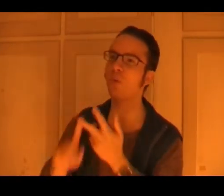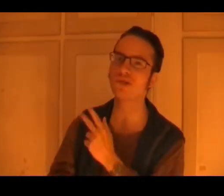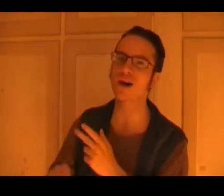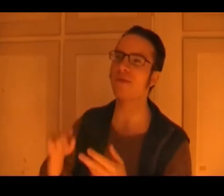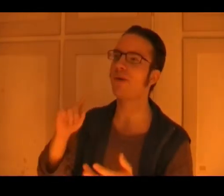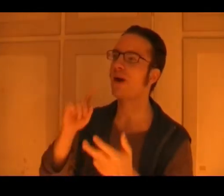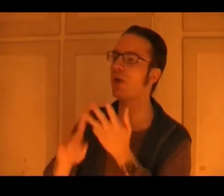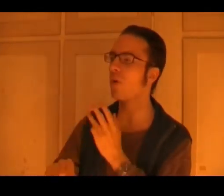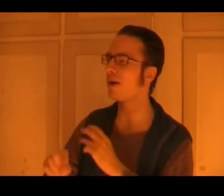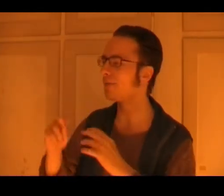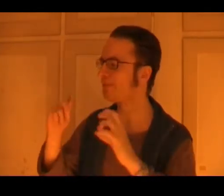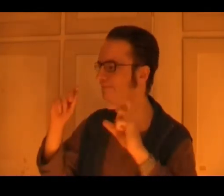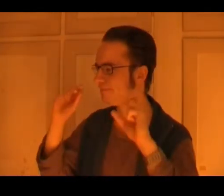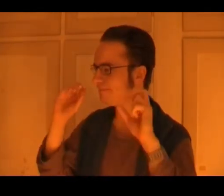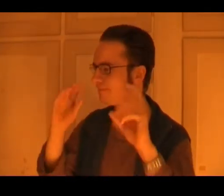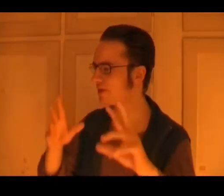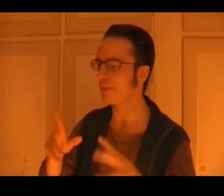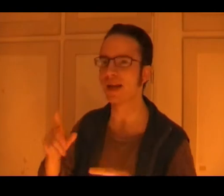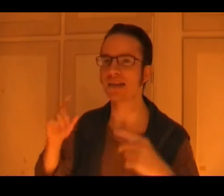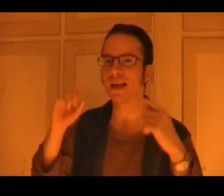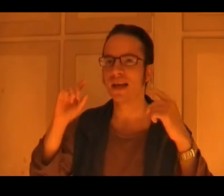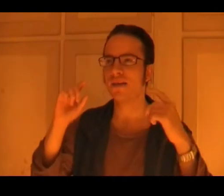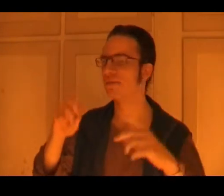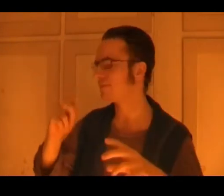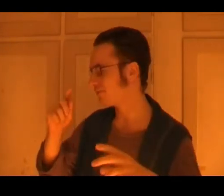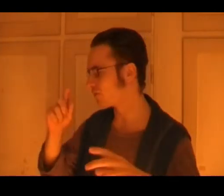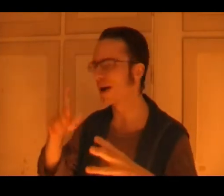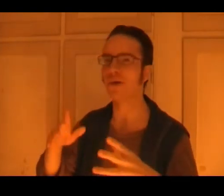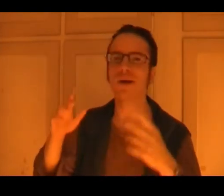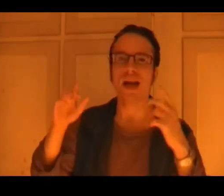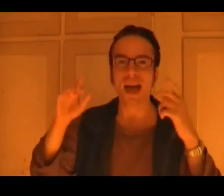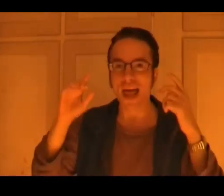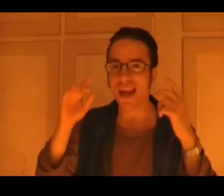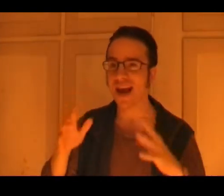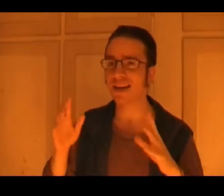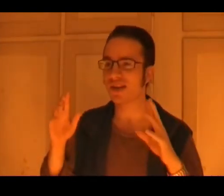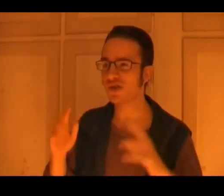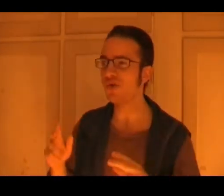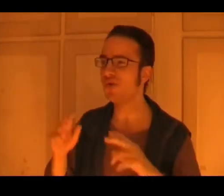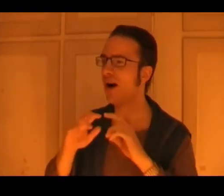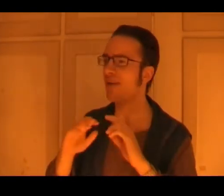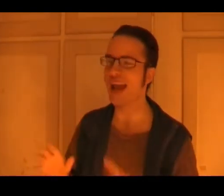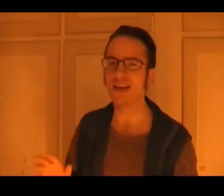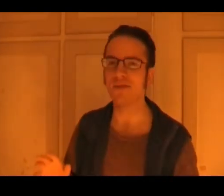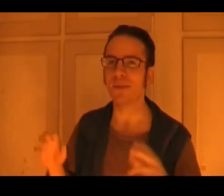one giraffe, one something else, rhino, not two of any of them,